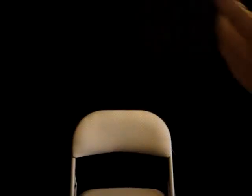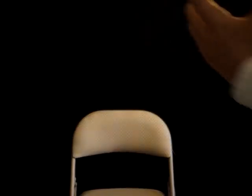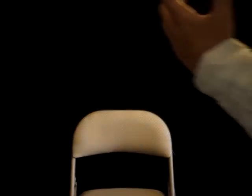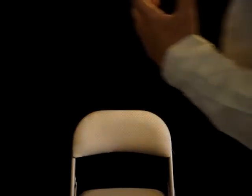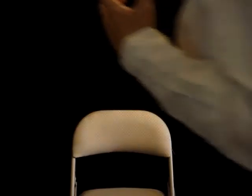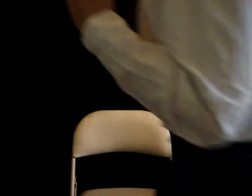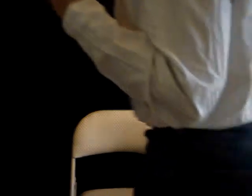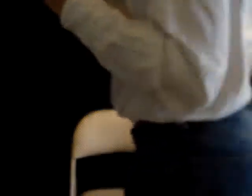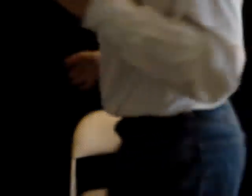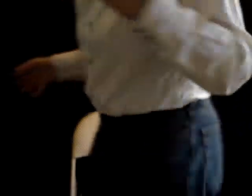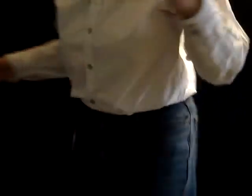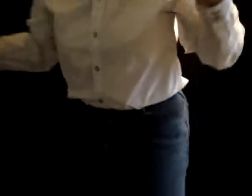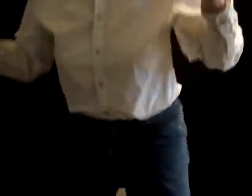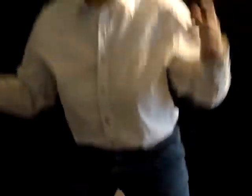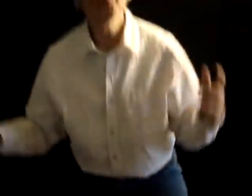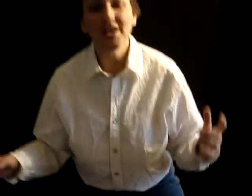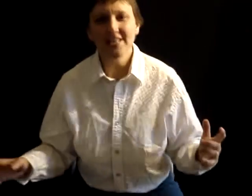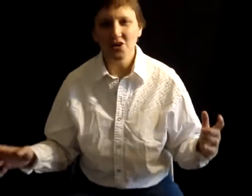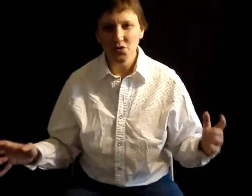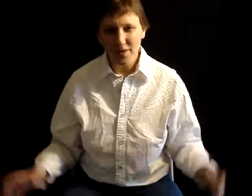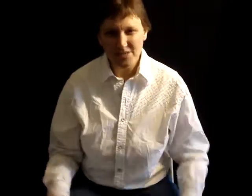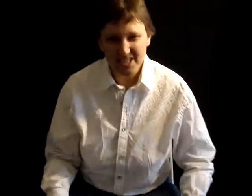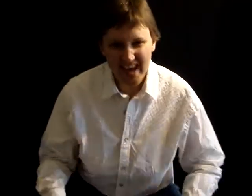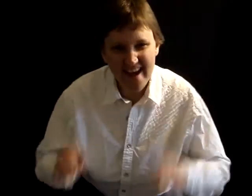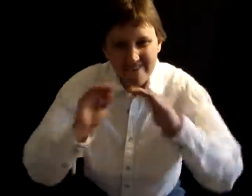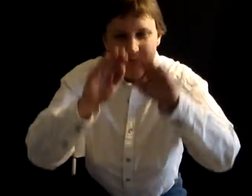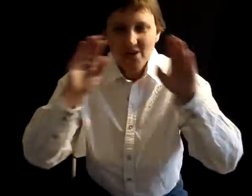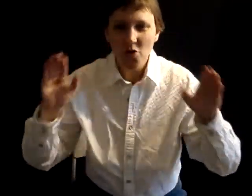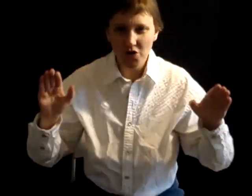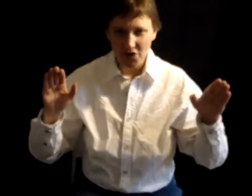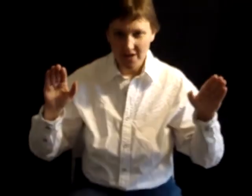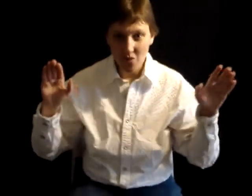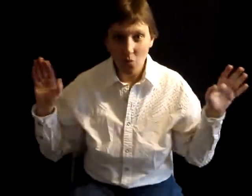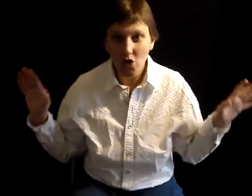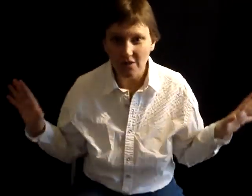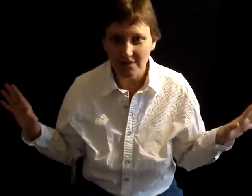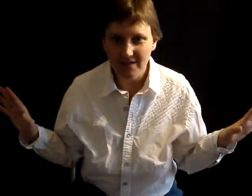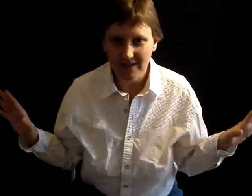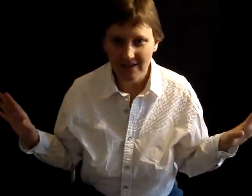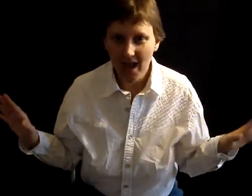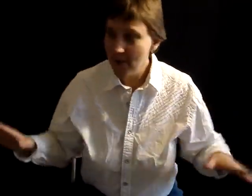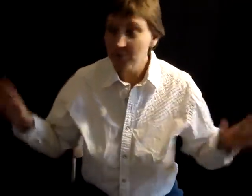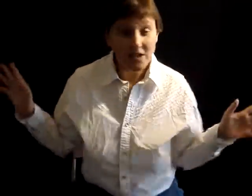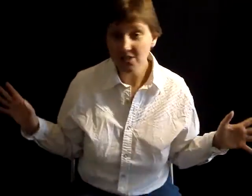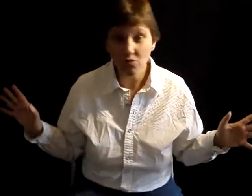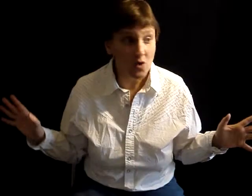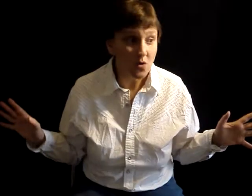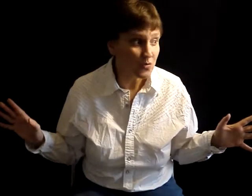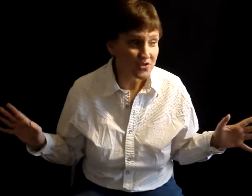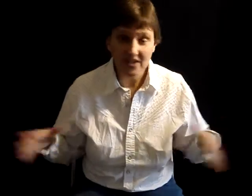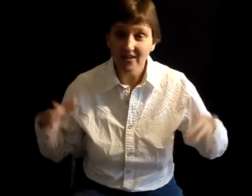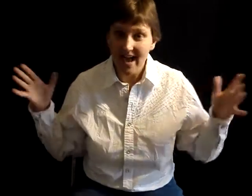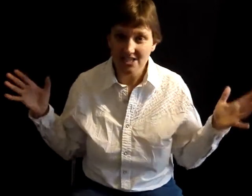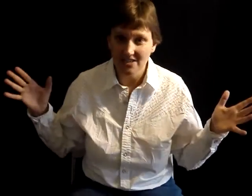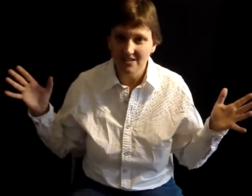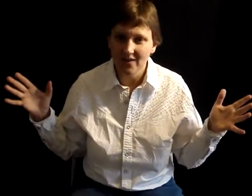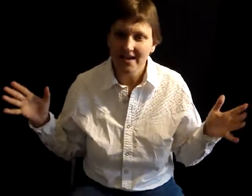it is infiltrating the corruption in every corner in the world. And Prosecutor Rose is international, right?